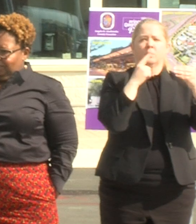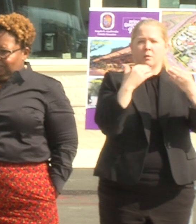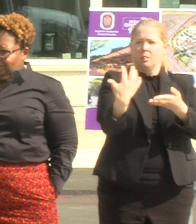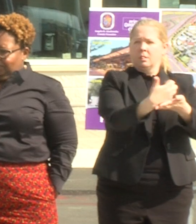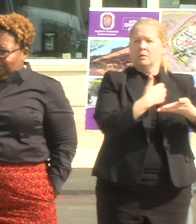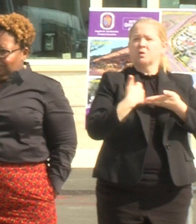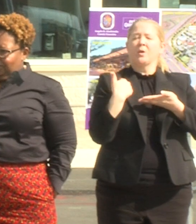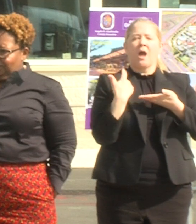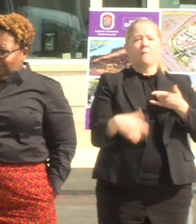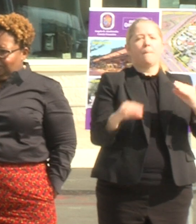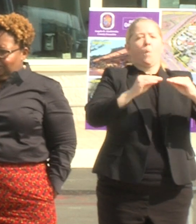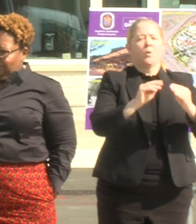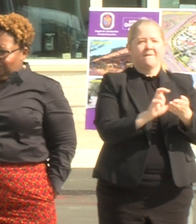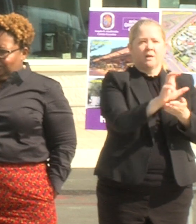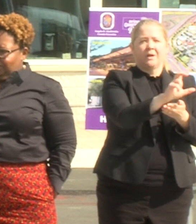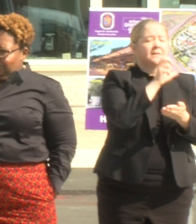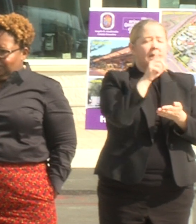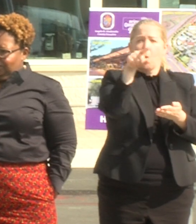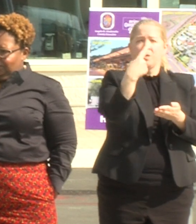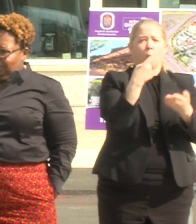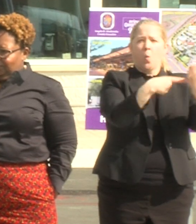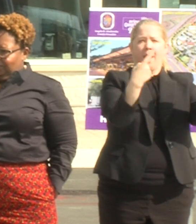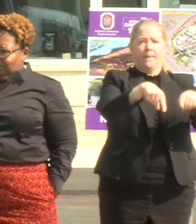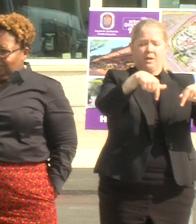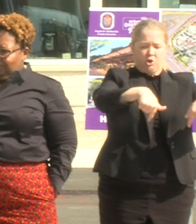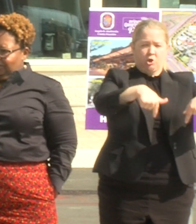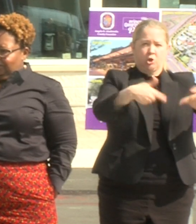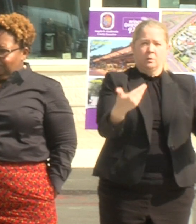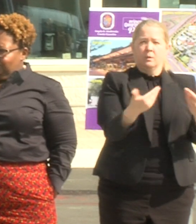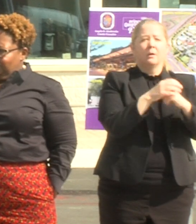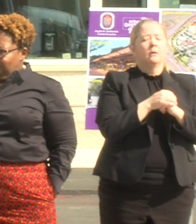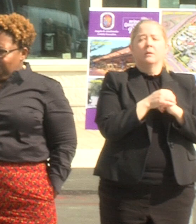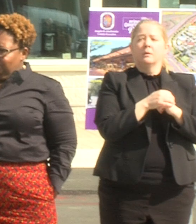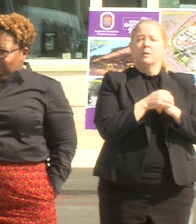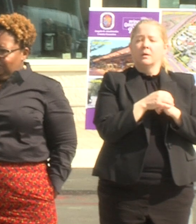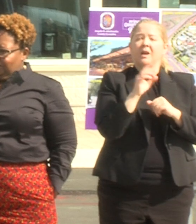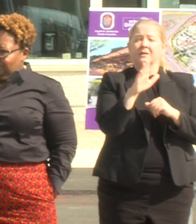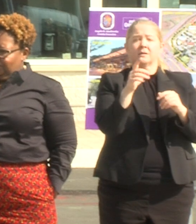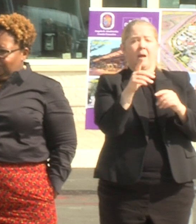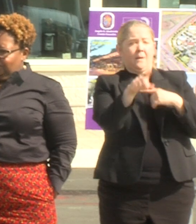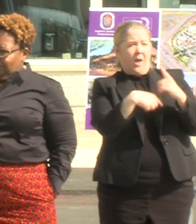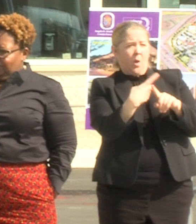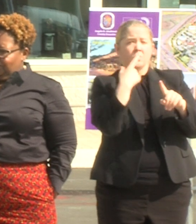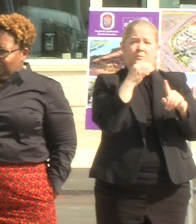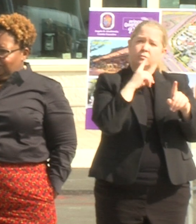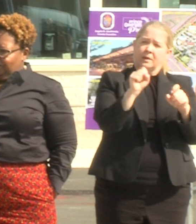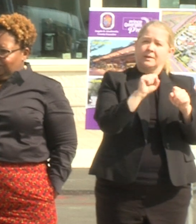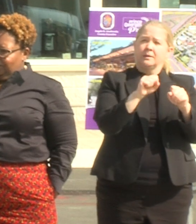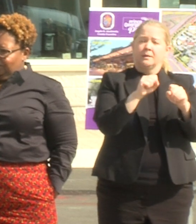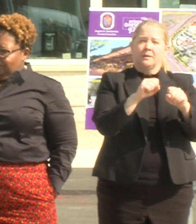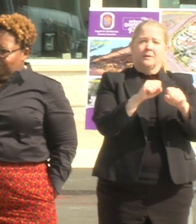investment so it's not just what happens here and the market rate returns and taxes that get generated it's the fact that it catalyzes